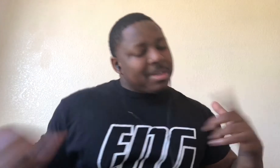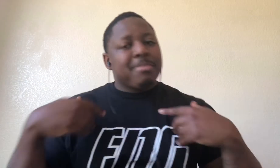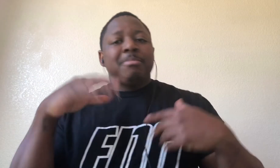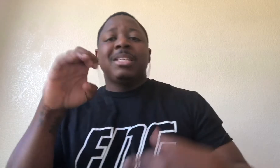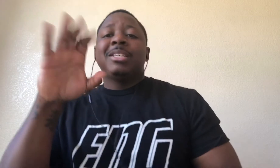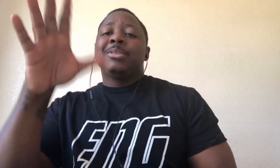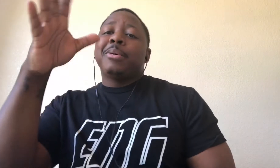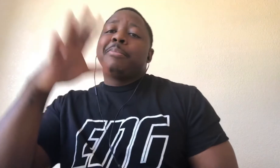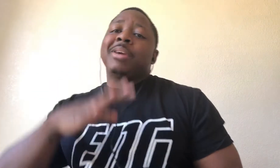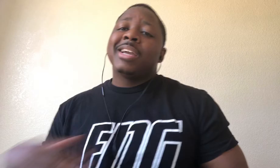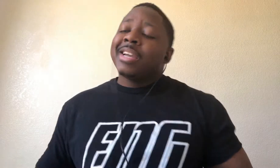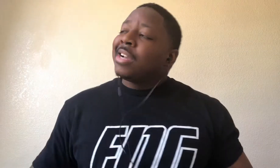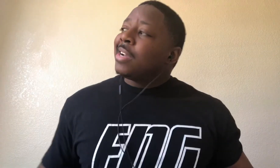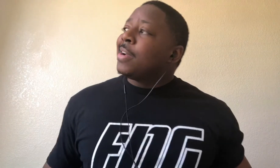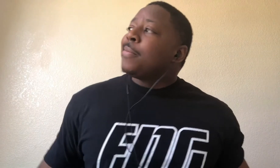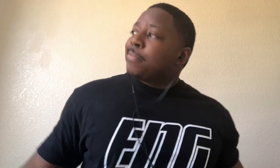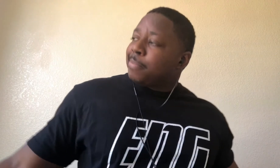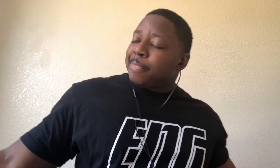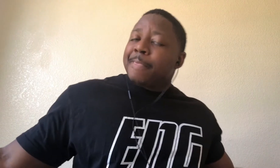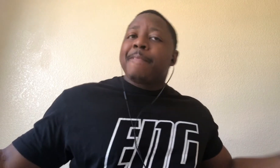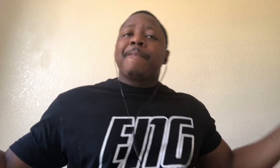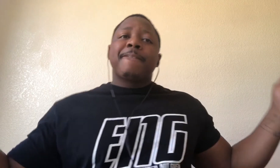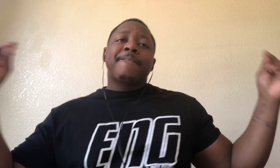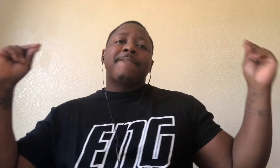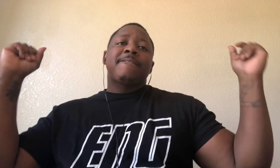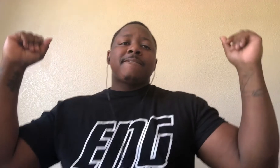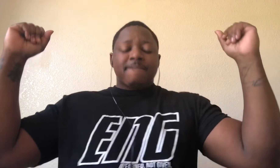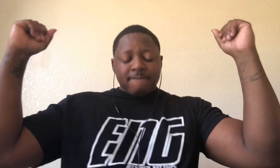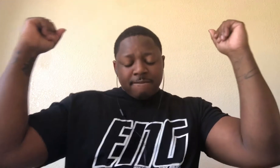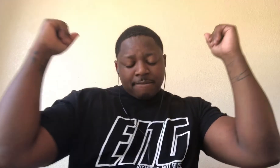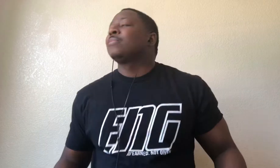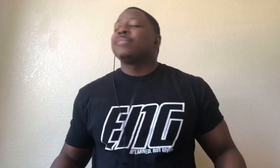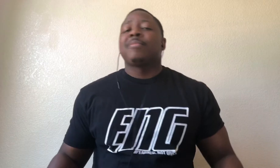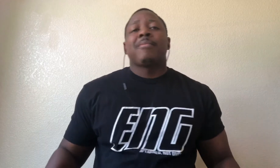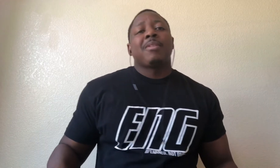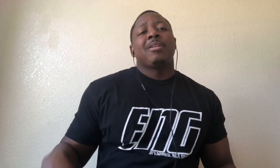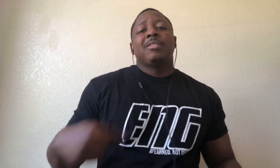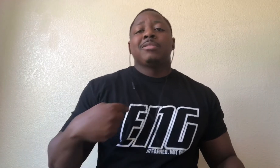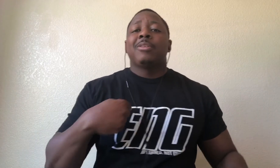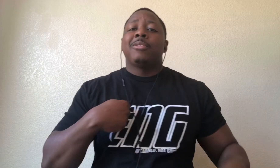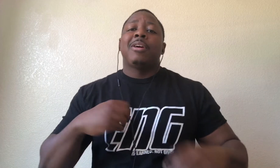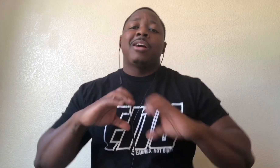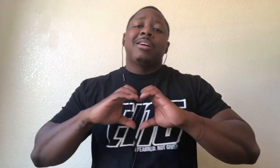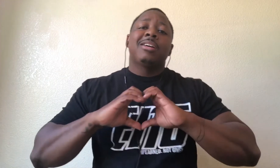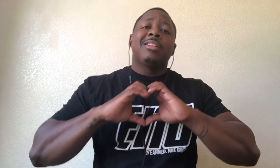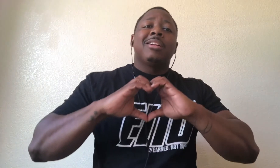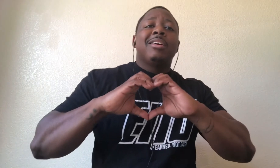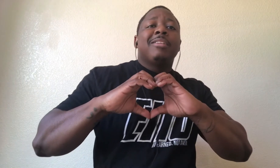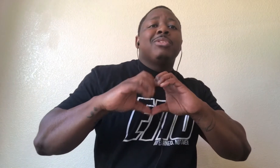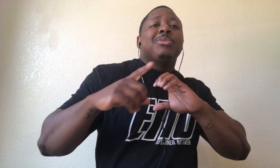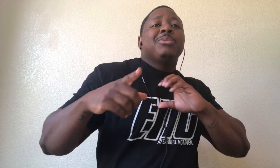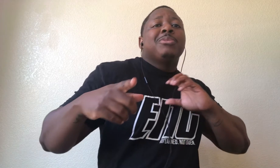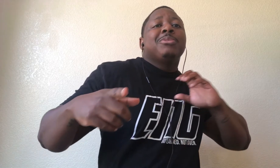me be your man Let me be your man Let I can love you